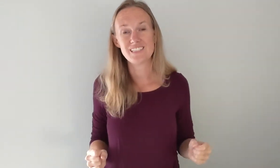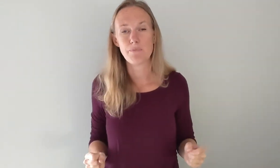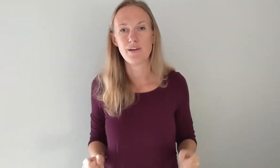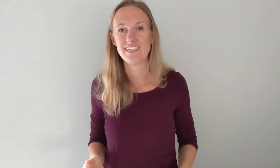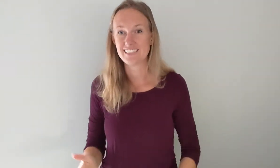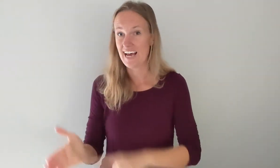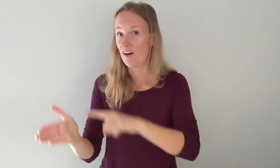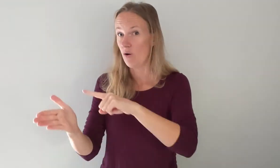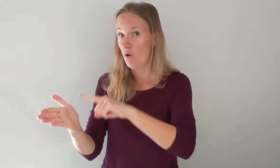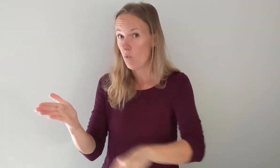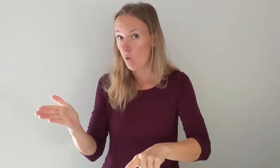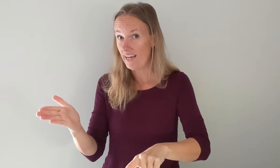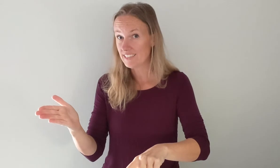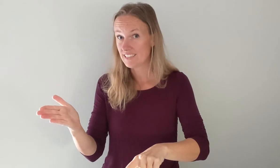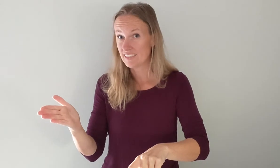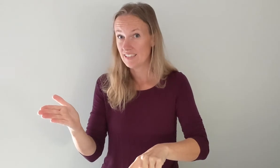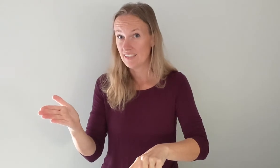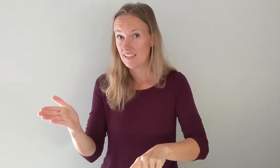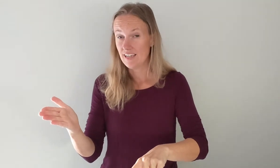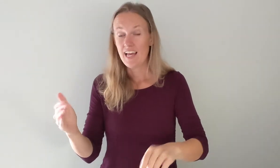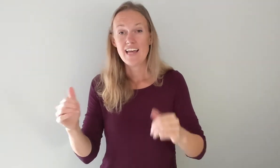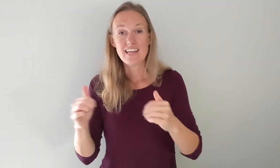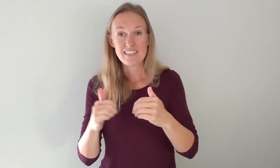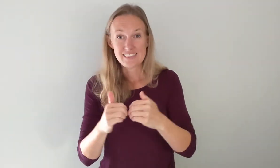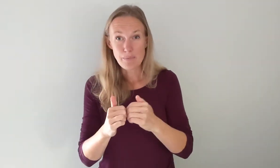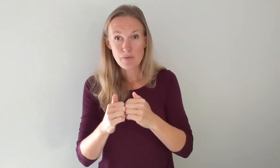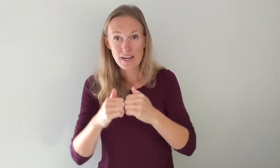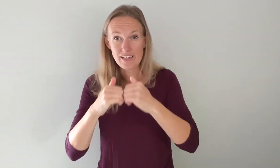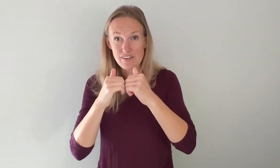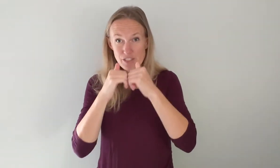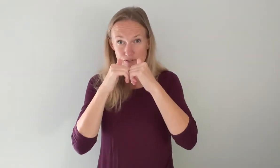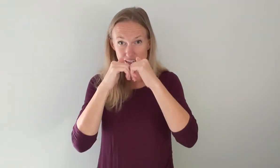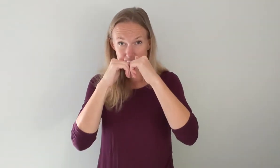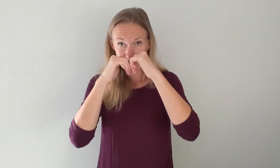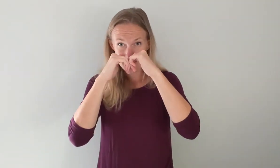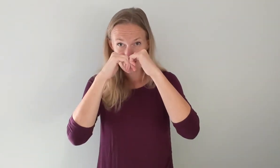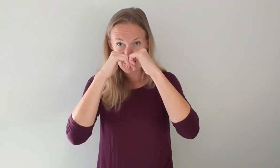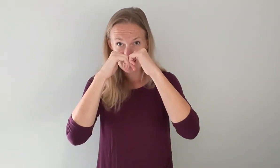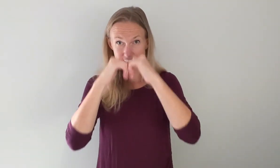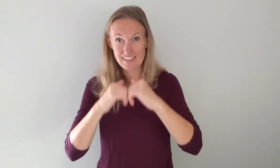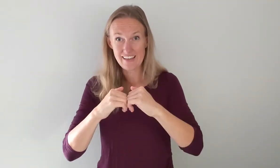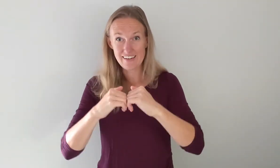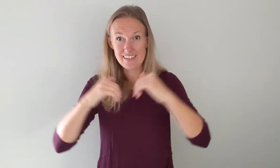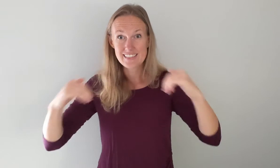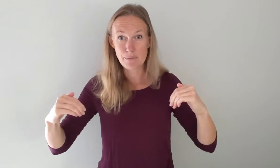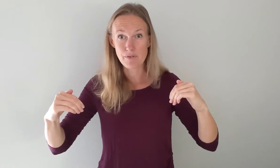separate us now what and then separate you have two fingers or your hands here together separate